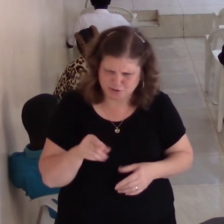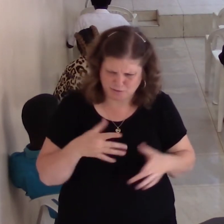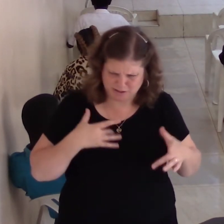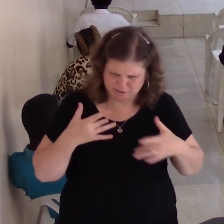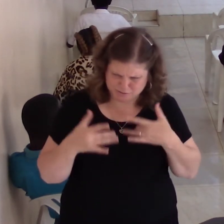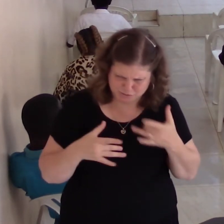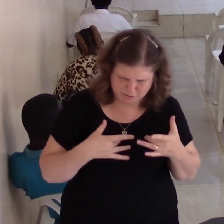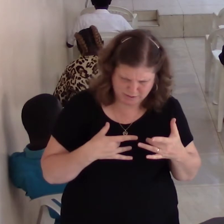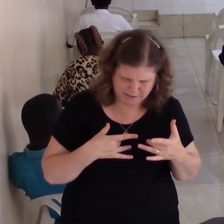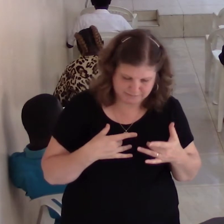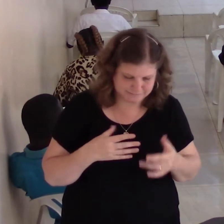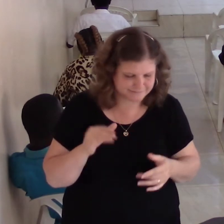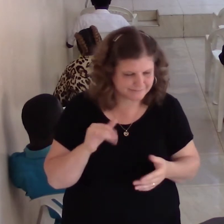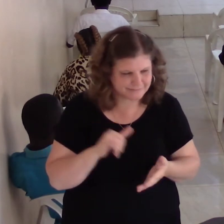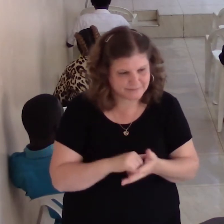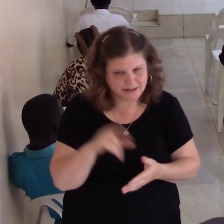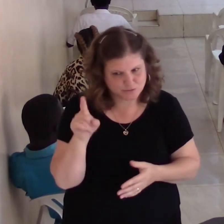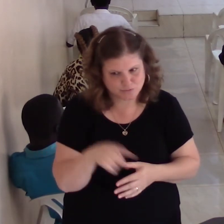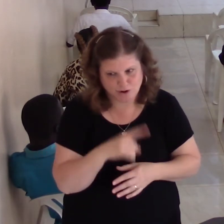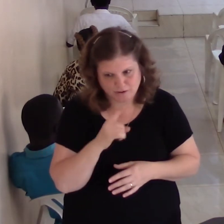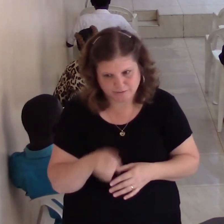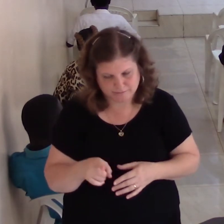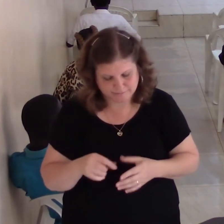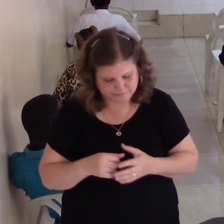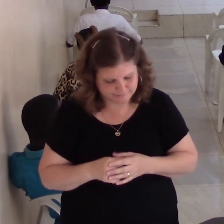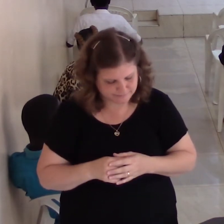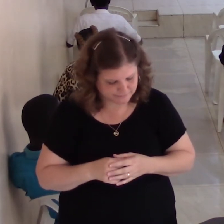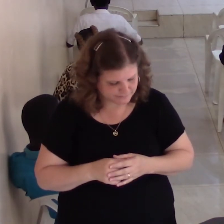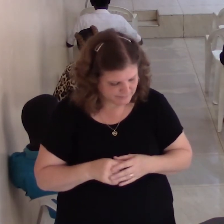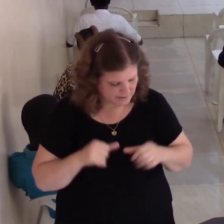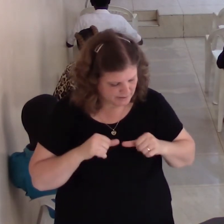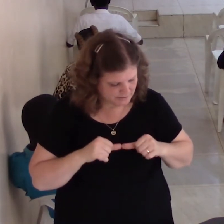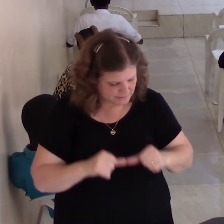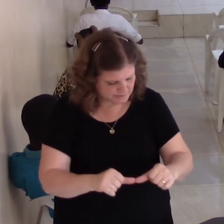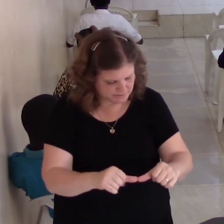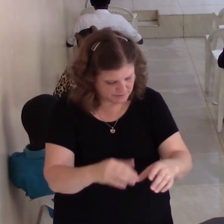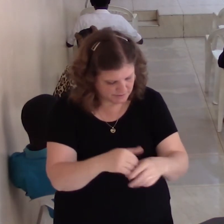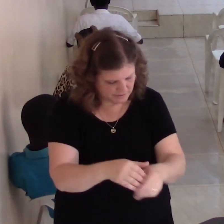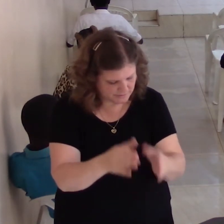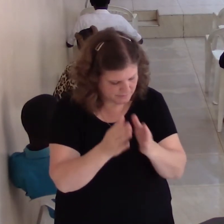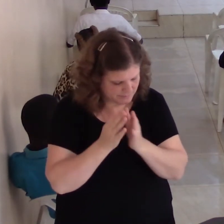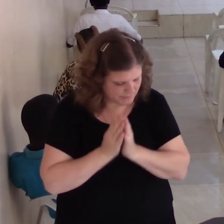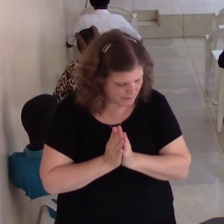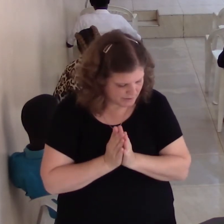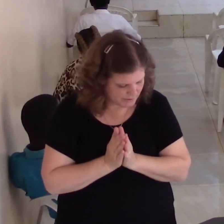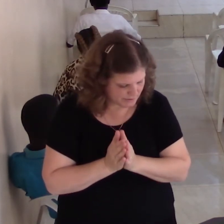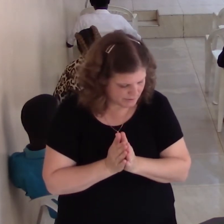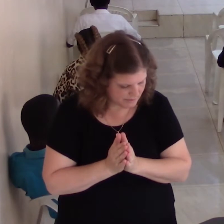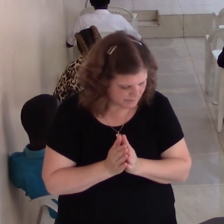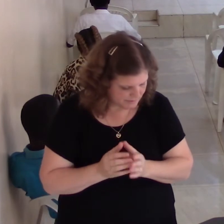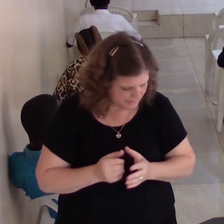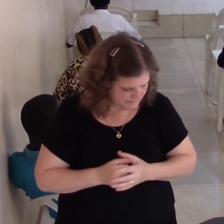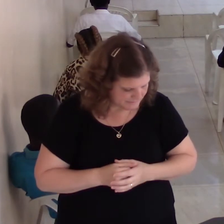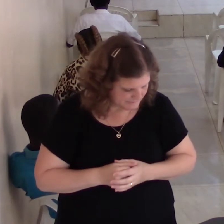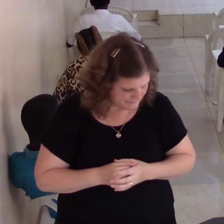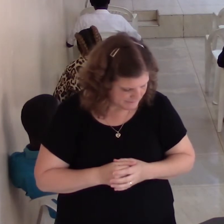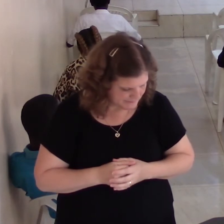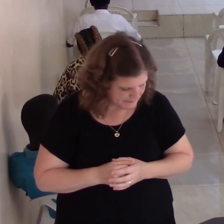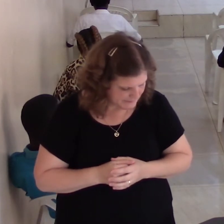That's the last one. So continue in prayer, while you're the same with thanksgiving, but also being